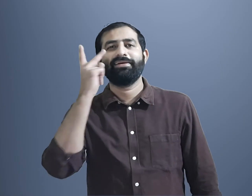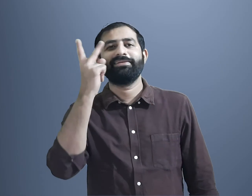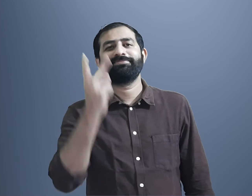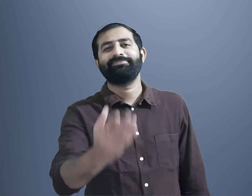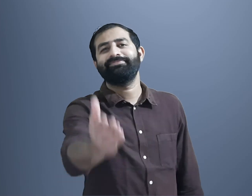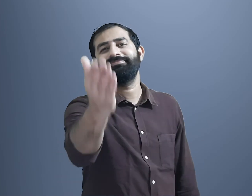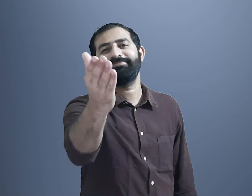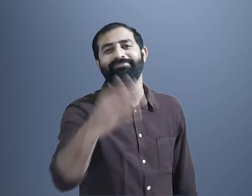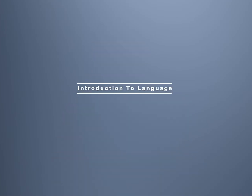Take a look.